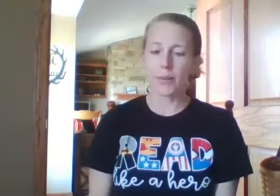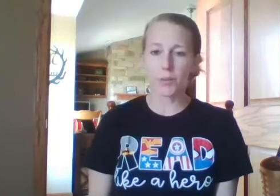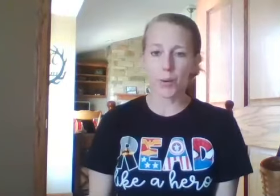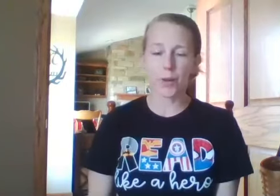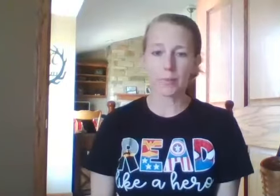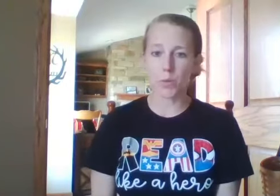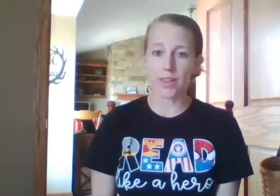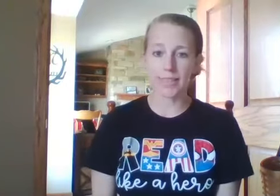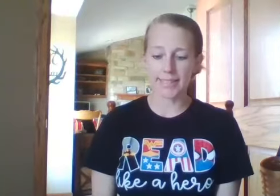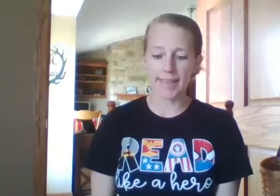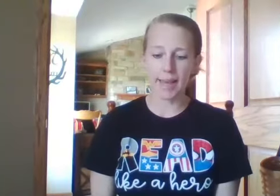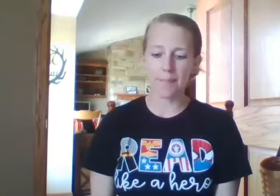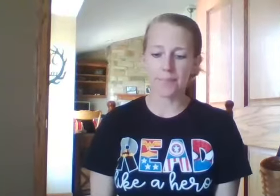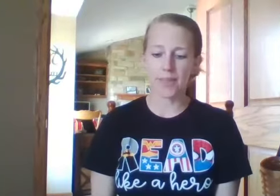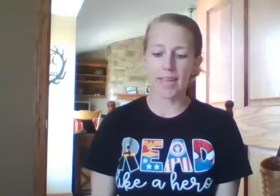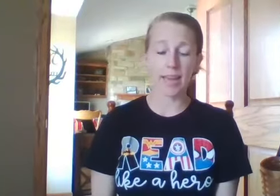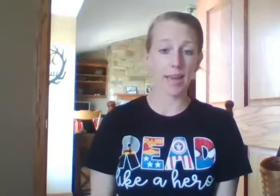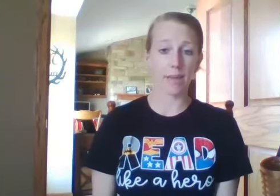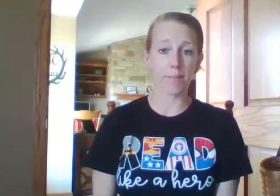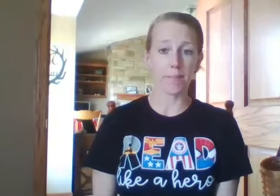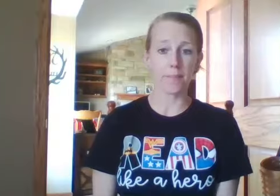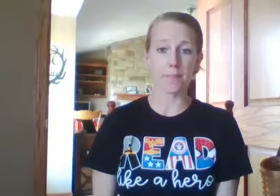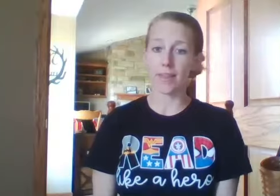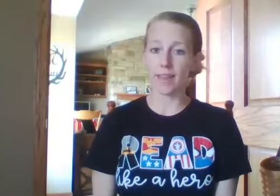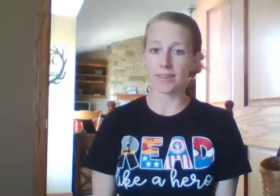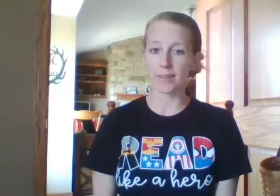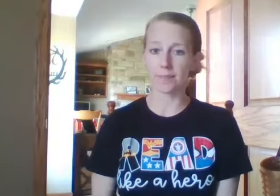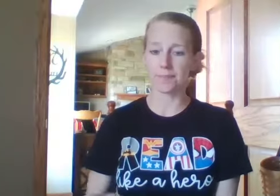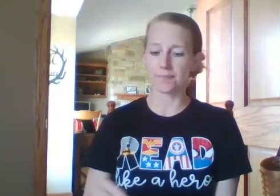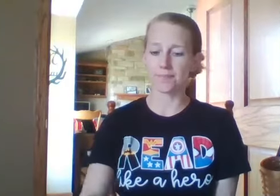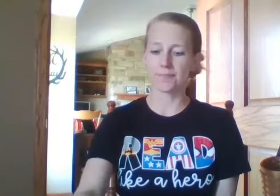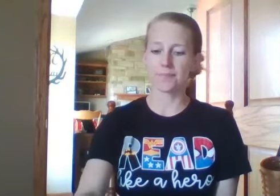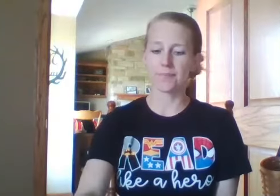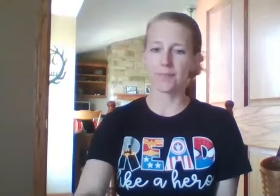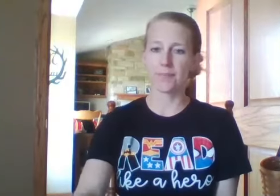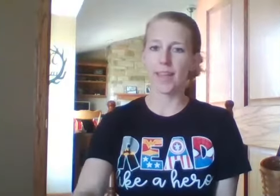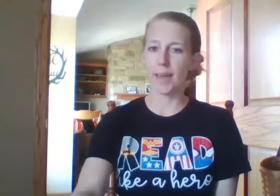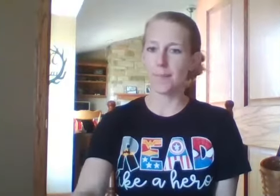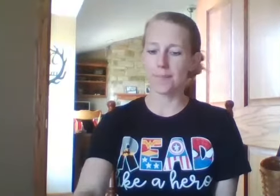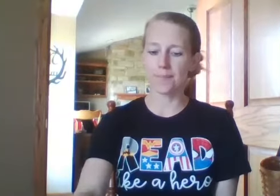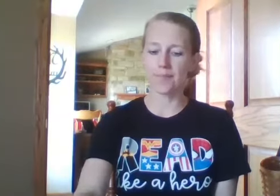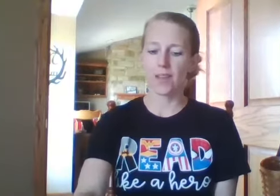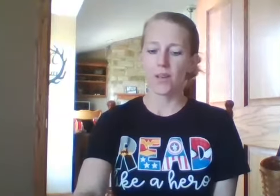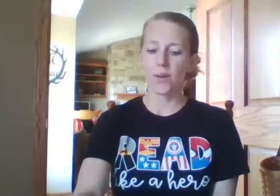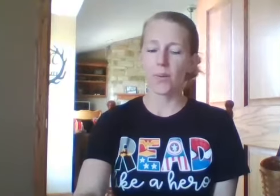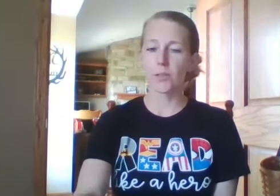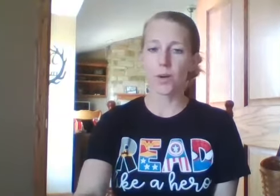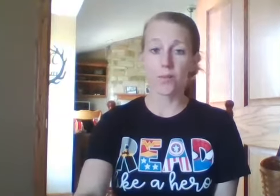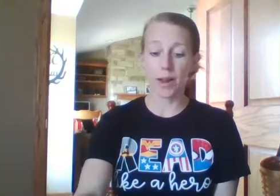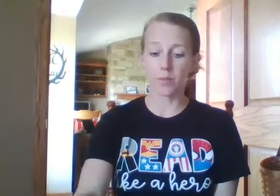Which word rhymes with slim, him, plate? Him. Which word rhymes